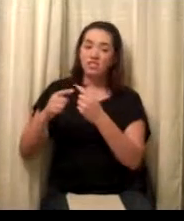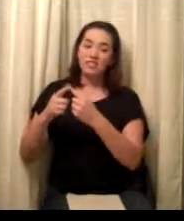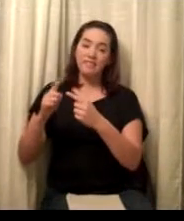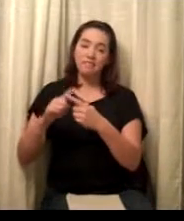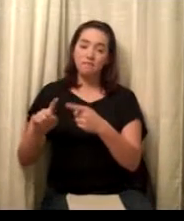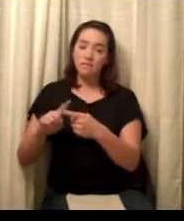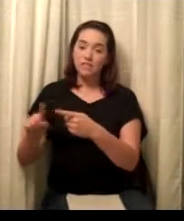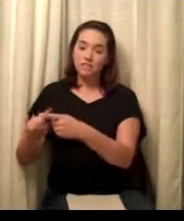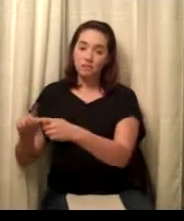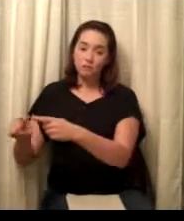okay with it.